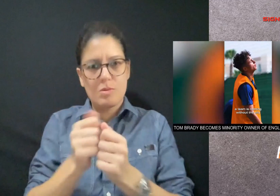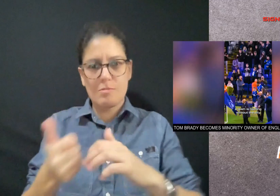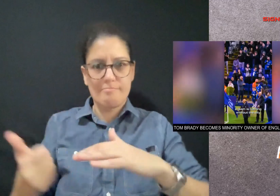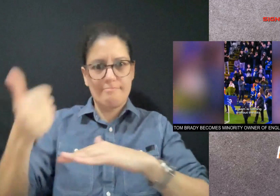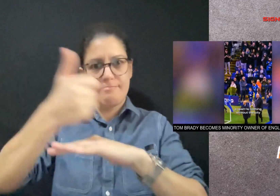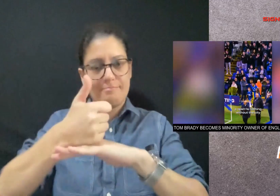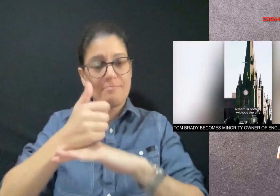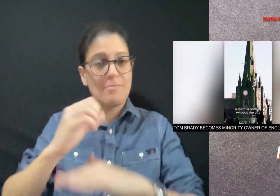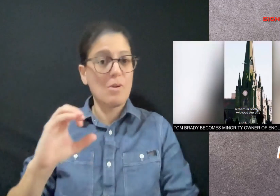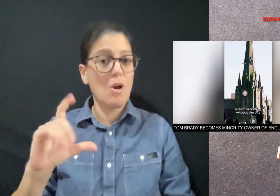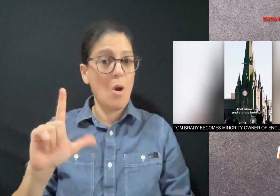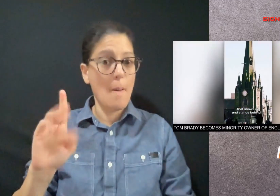club leadership